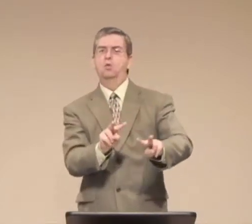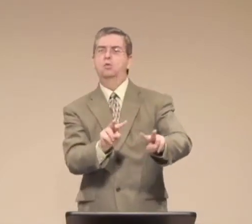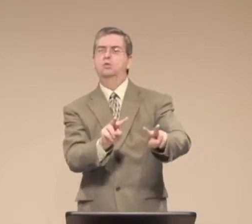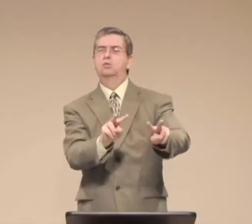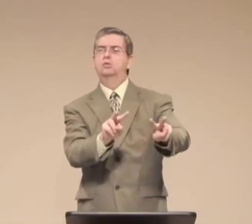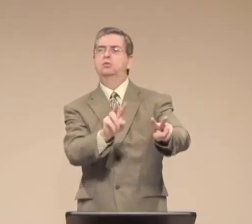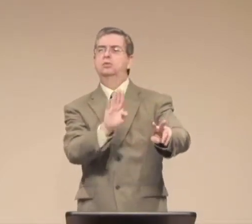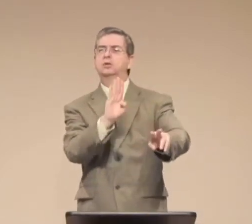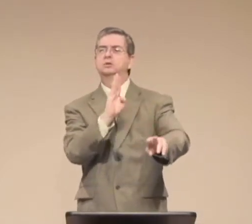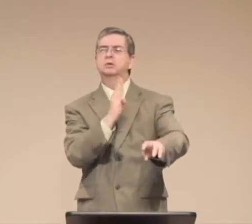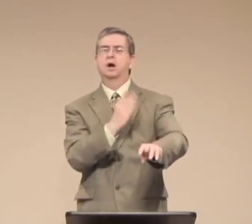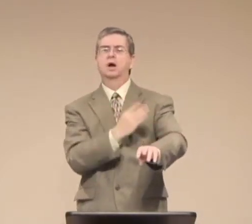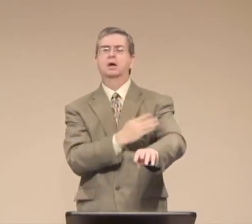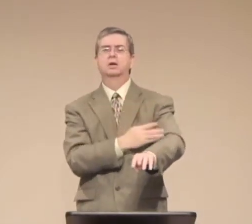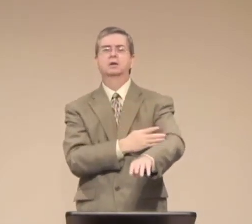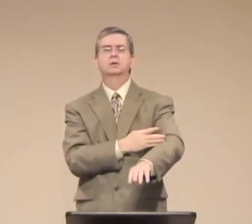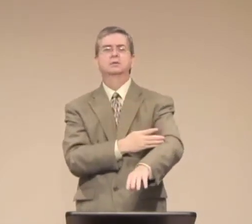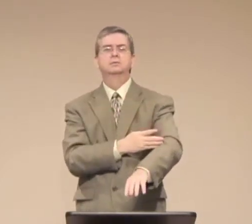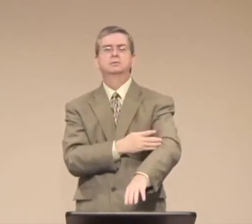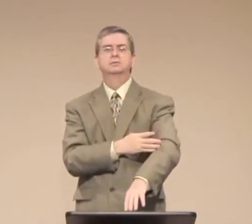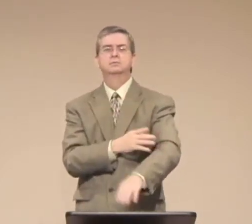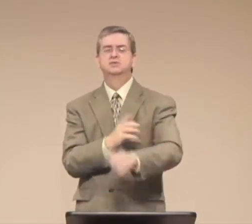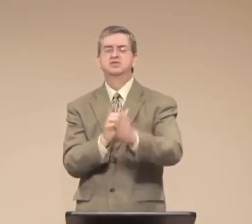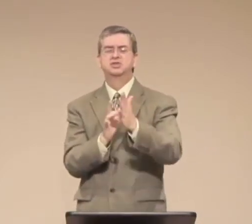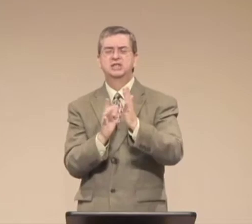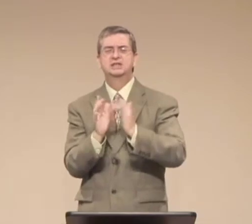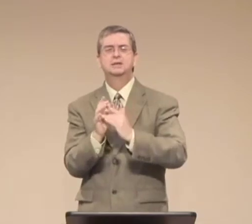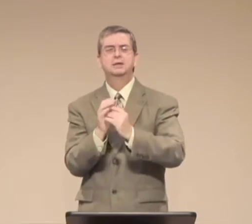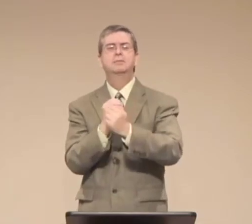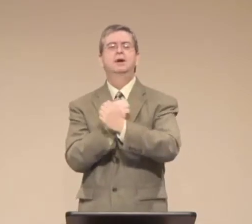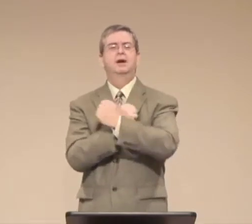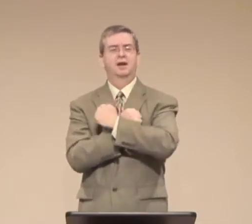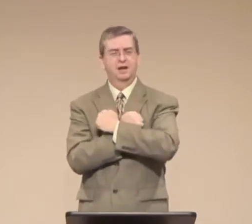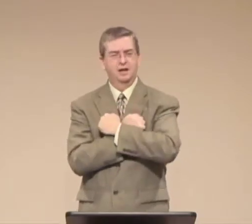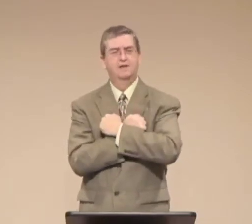And the name of the song was, woman, behold your son.